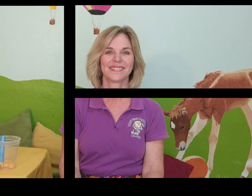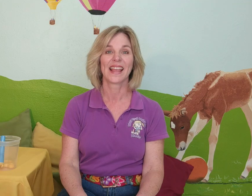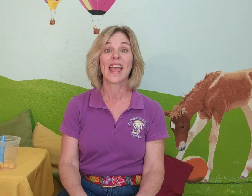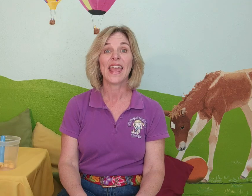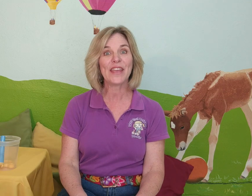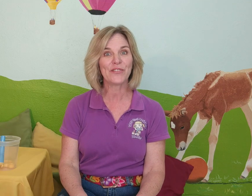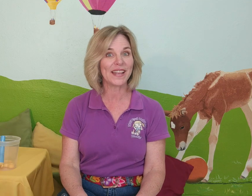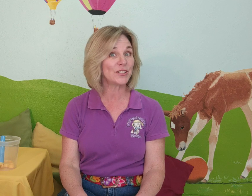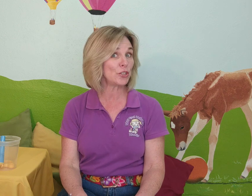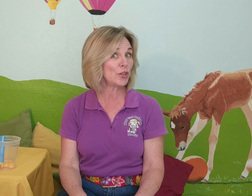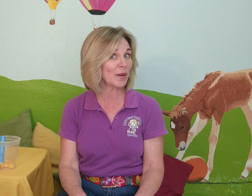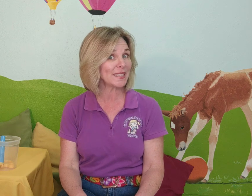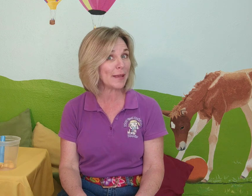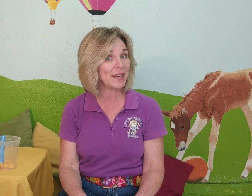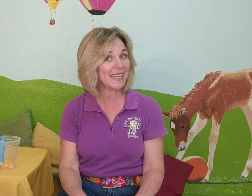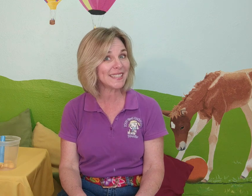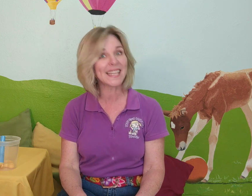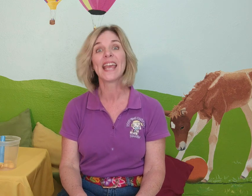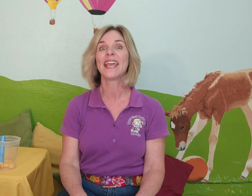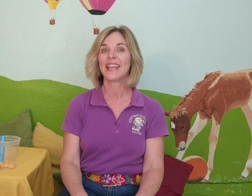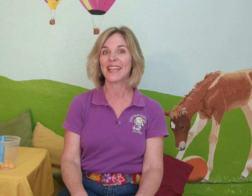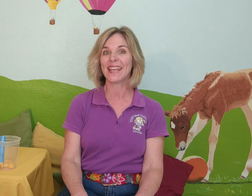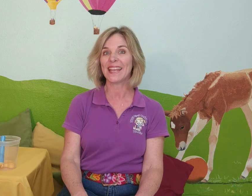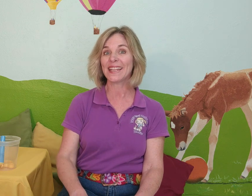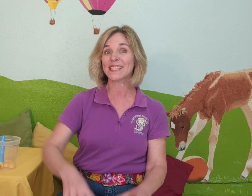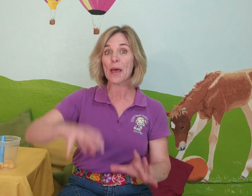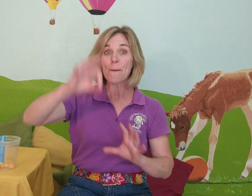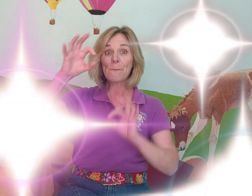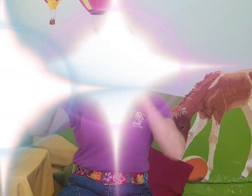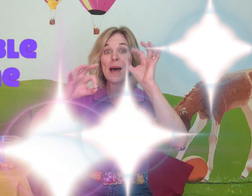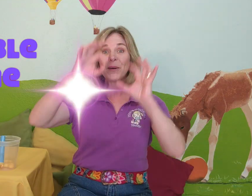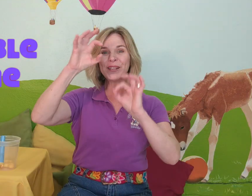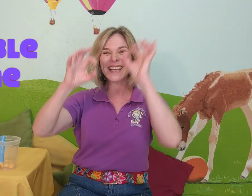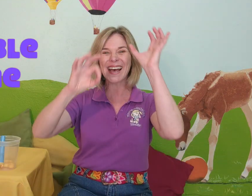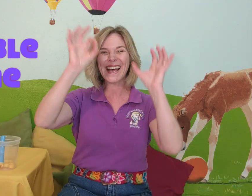Hey friends, do you know what time it is? It's bubble time!